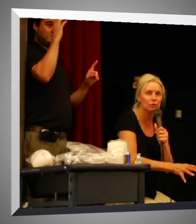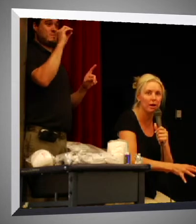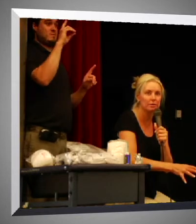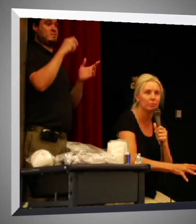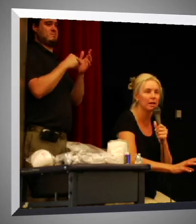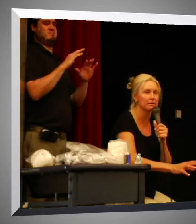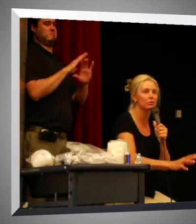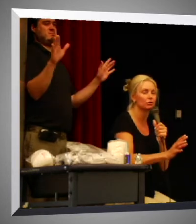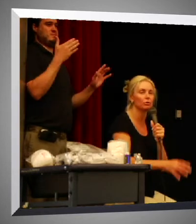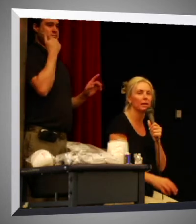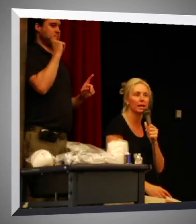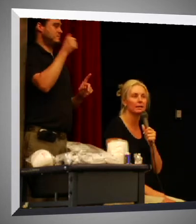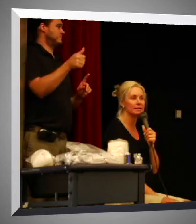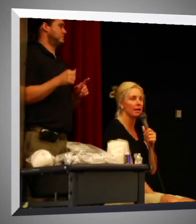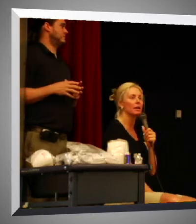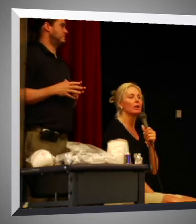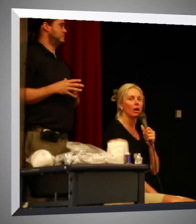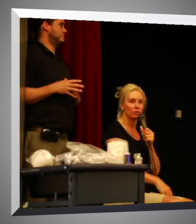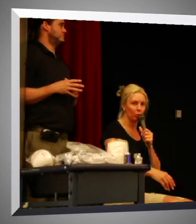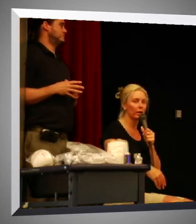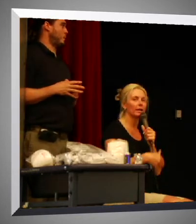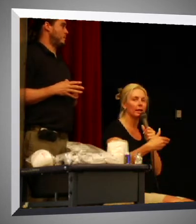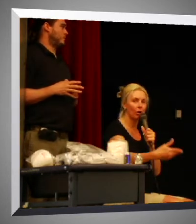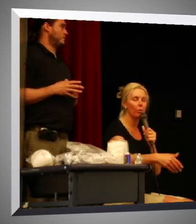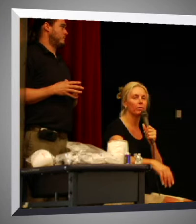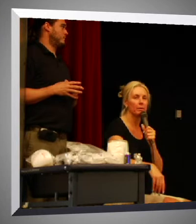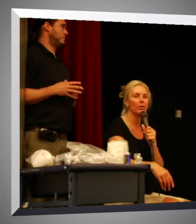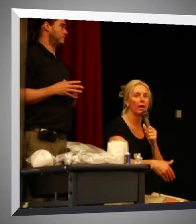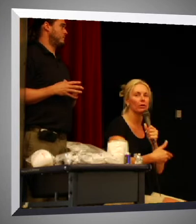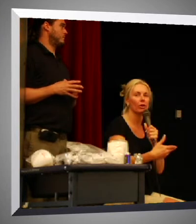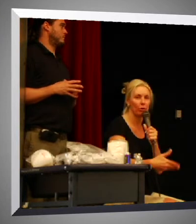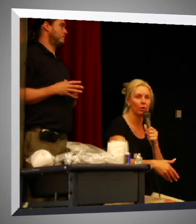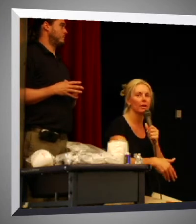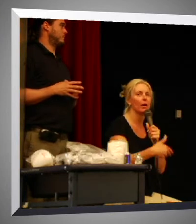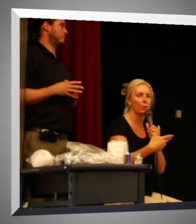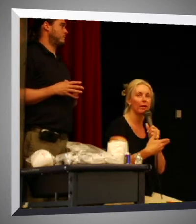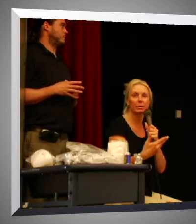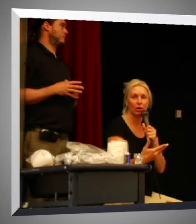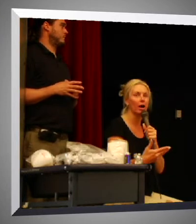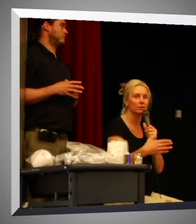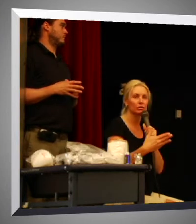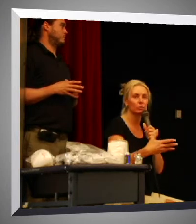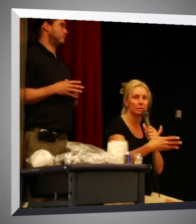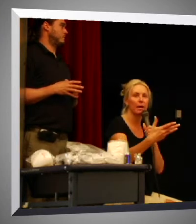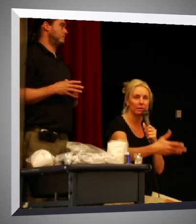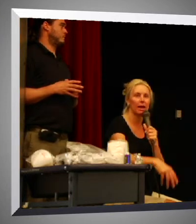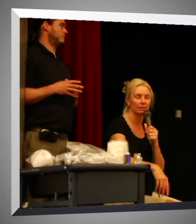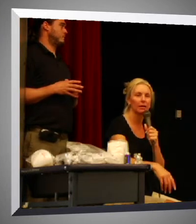stress, because there's too many kids that willingly go with people that are in authority that we have been taught to respect and